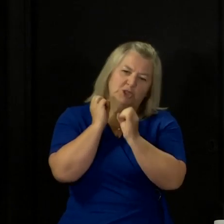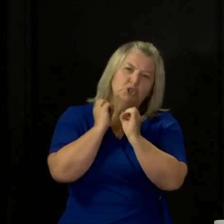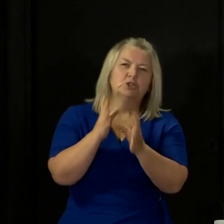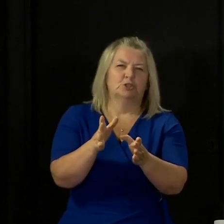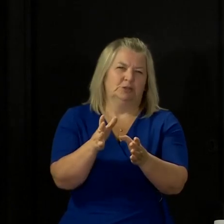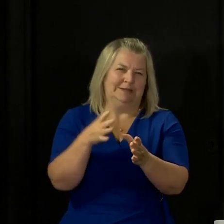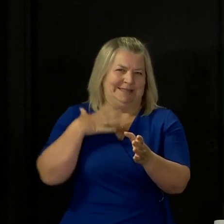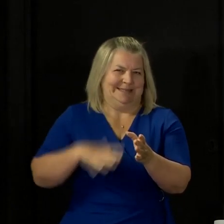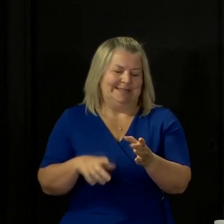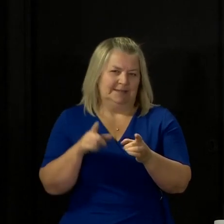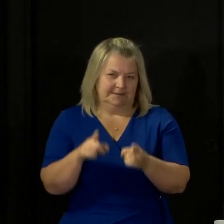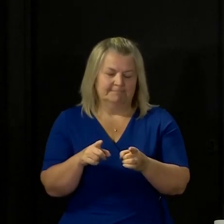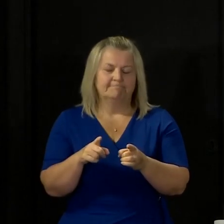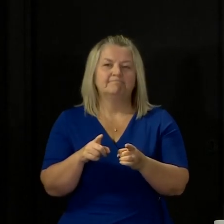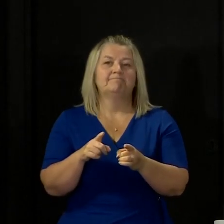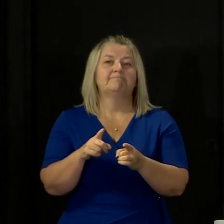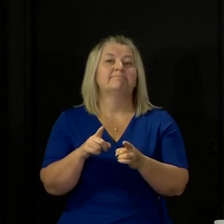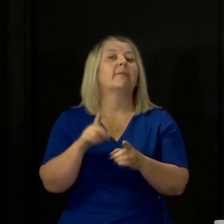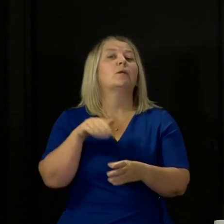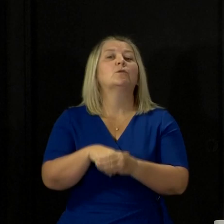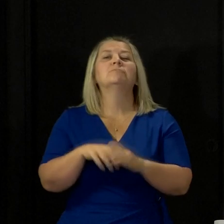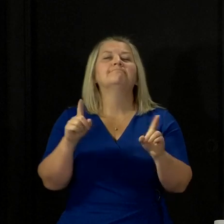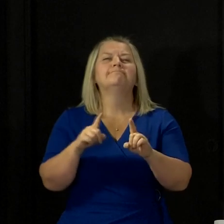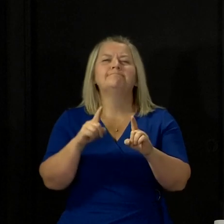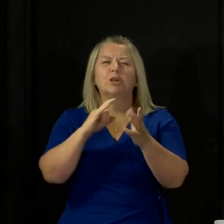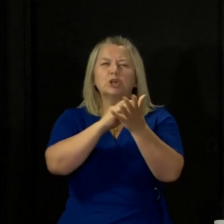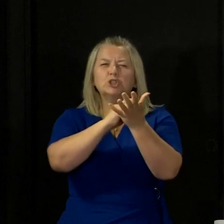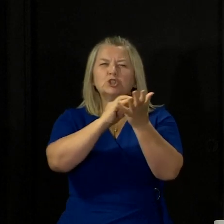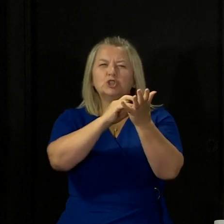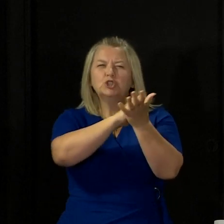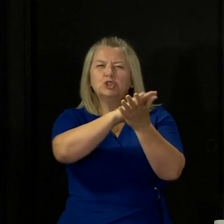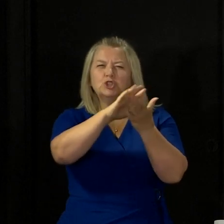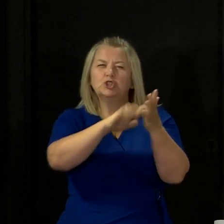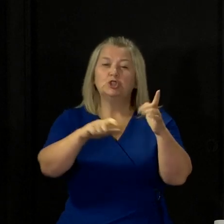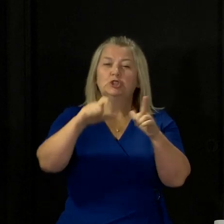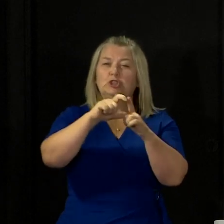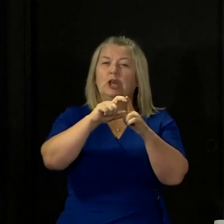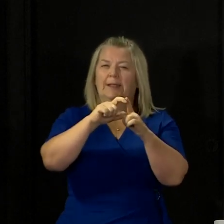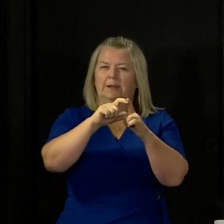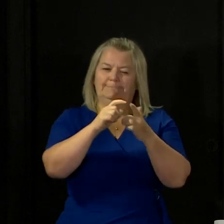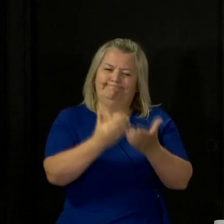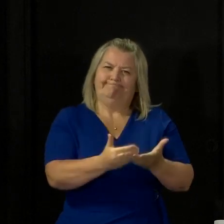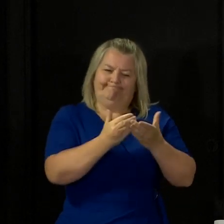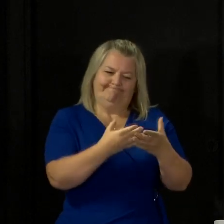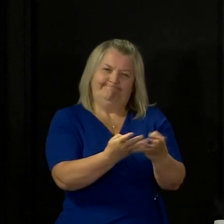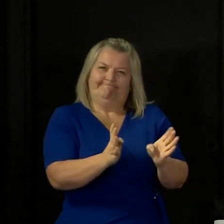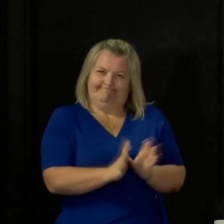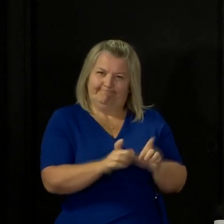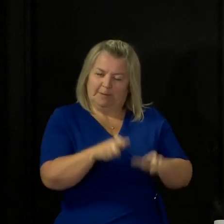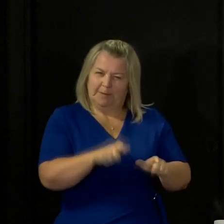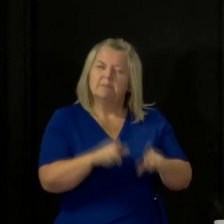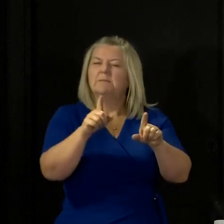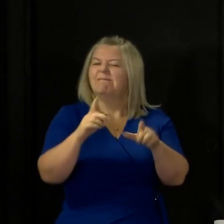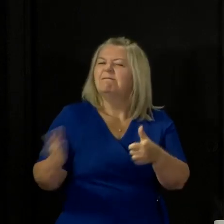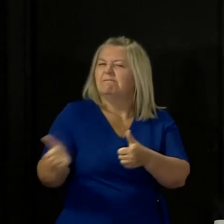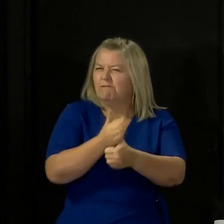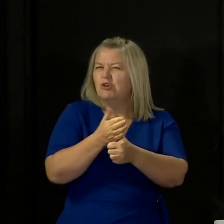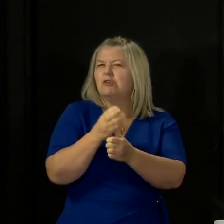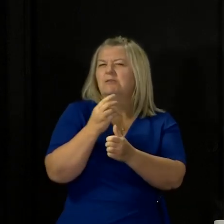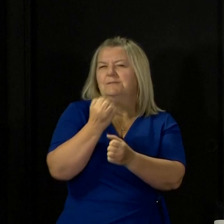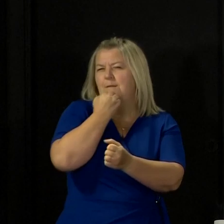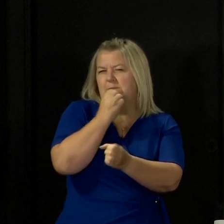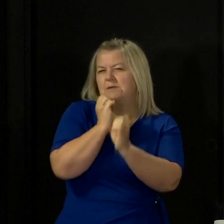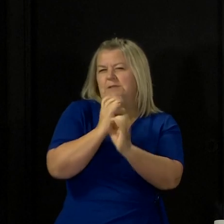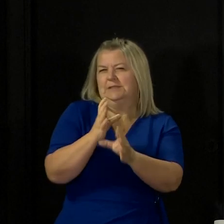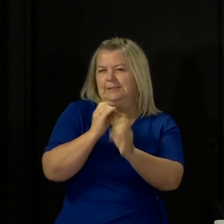convey, including on shielding. But first, I will give an update, as usual, on the key statistics in relation to COVID